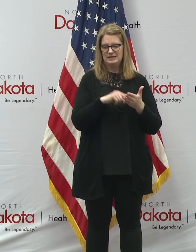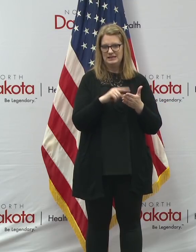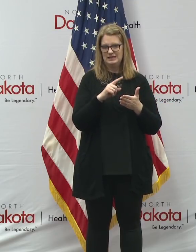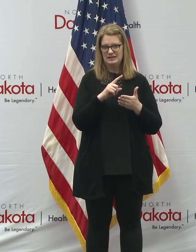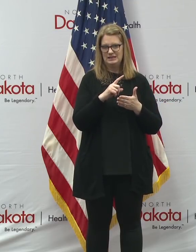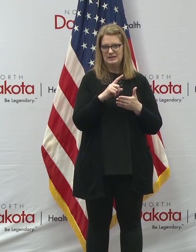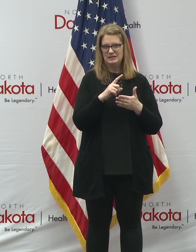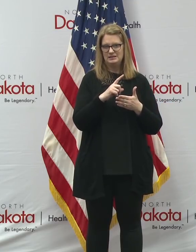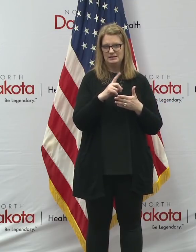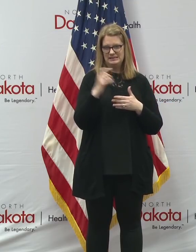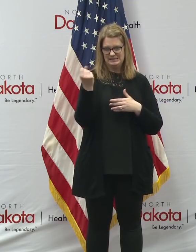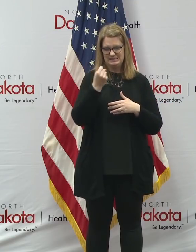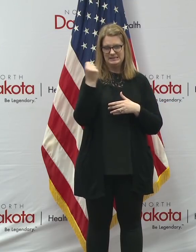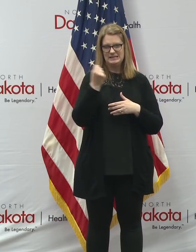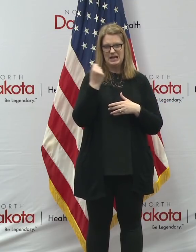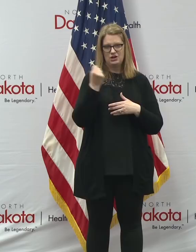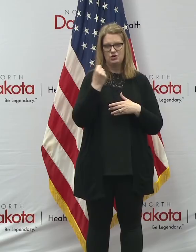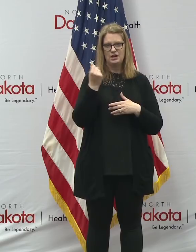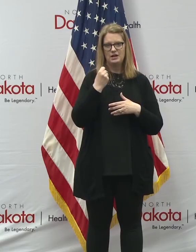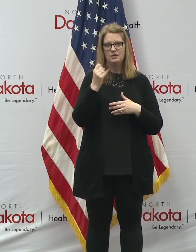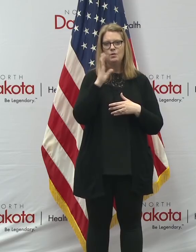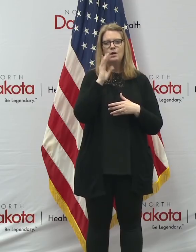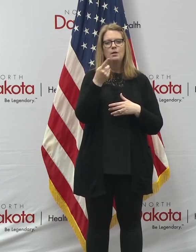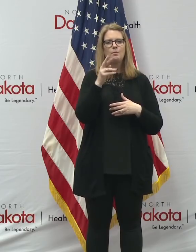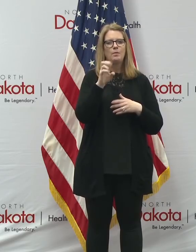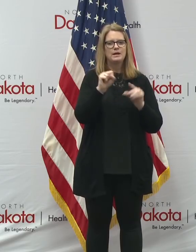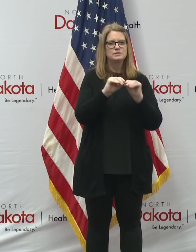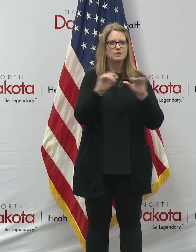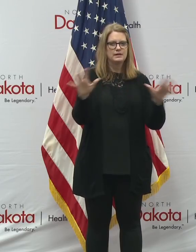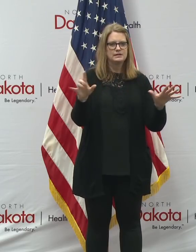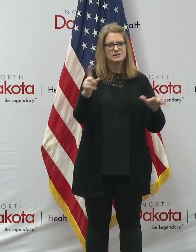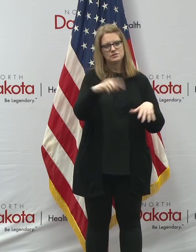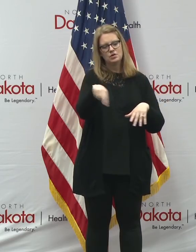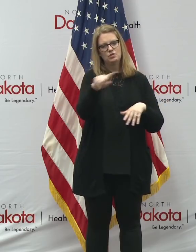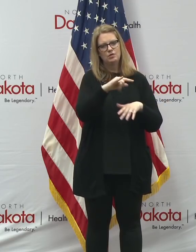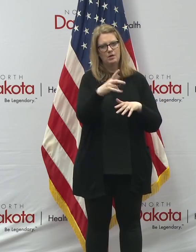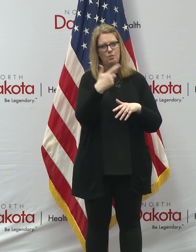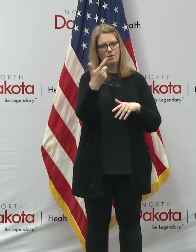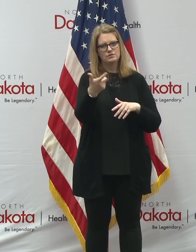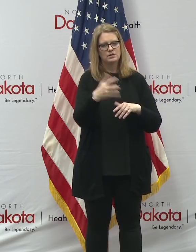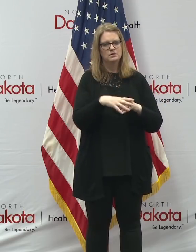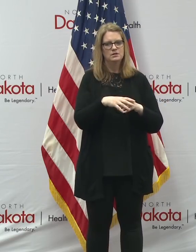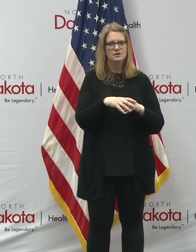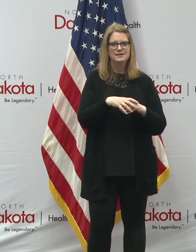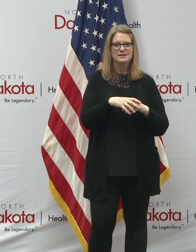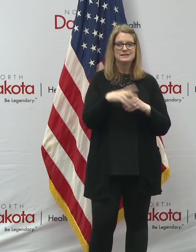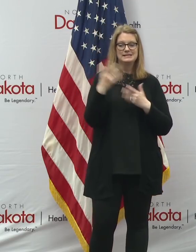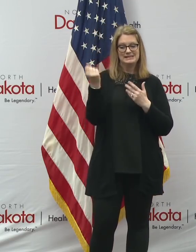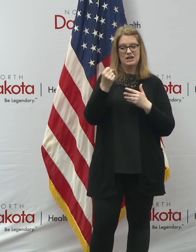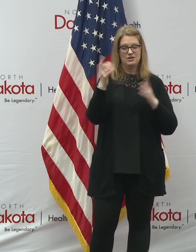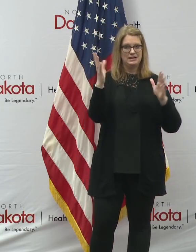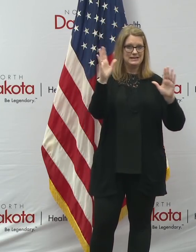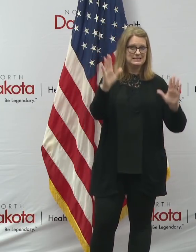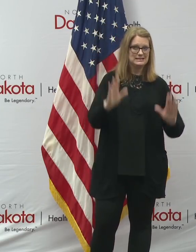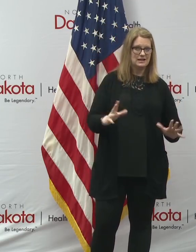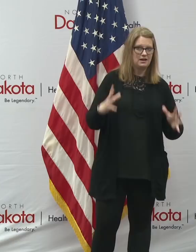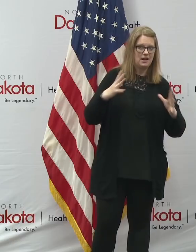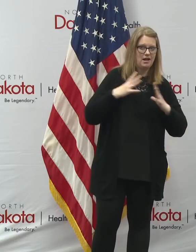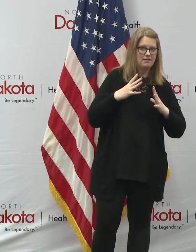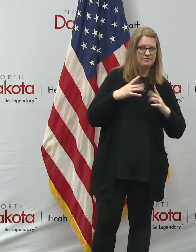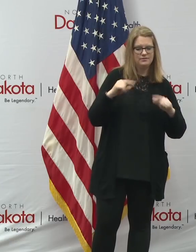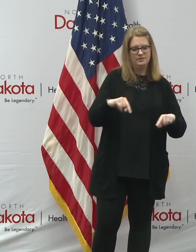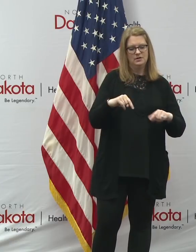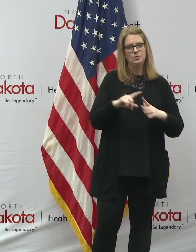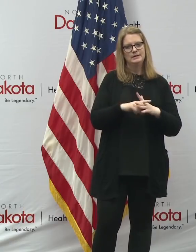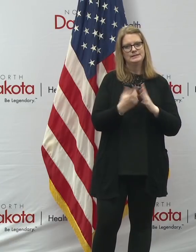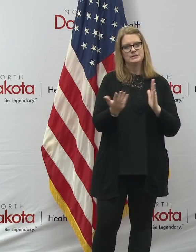Saturday, we will put out, uh, press releases. So the press can look for those. Uh, we do not plan to have one on Sunday. Uh, so we'll see you back here